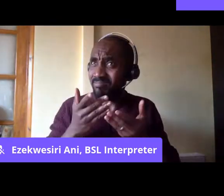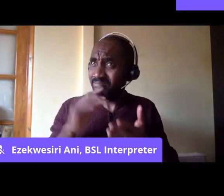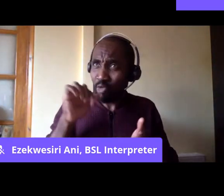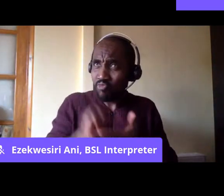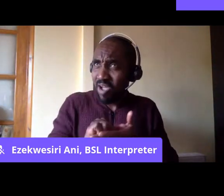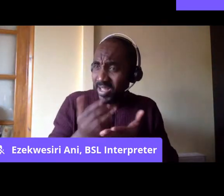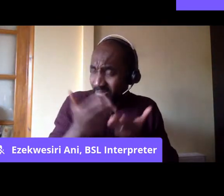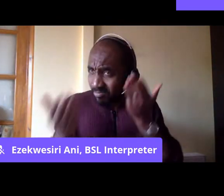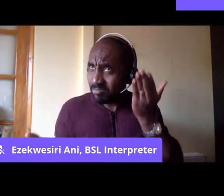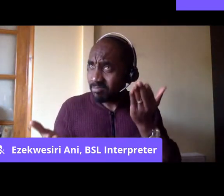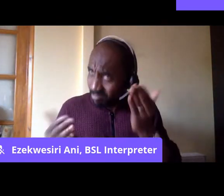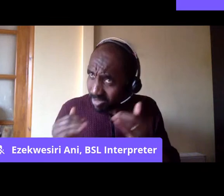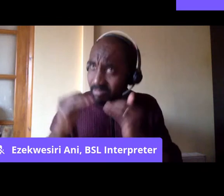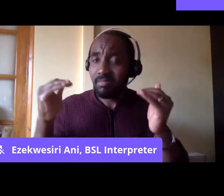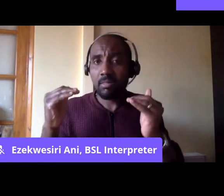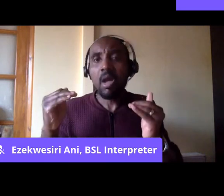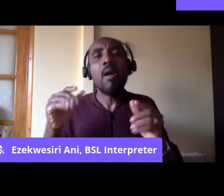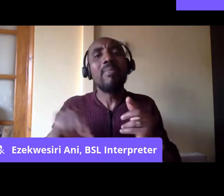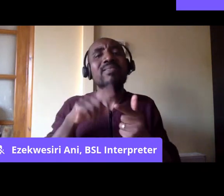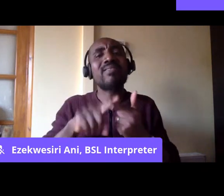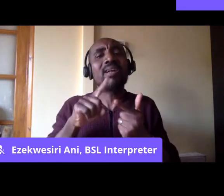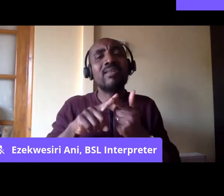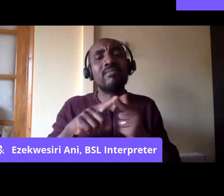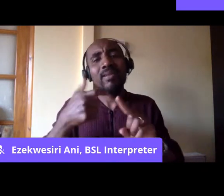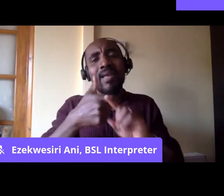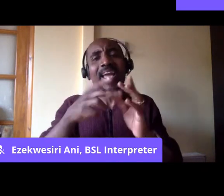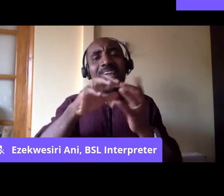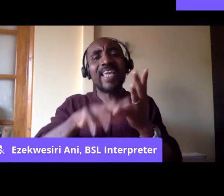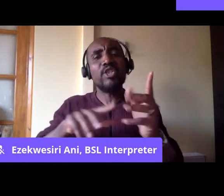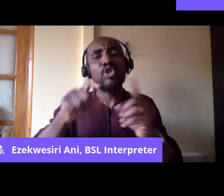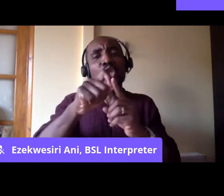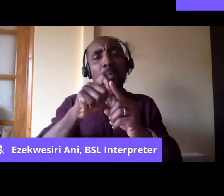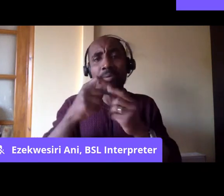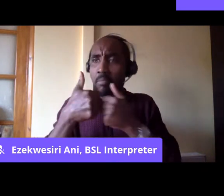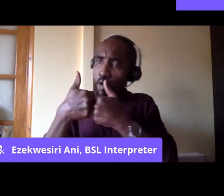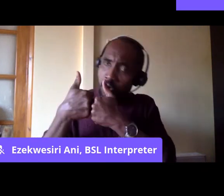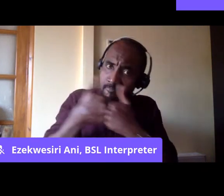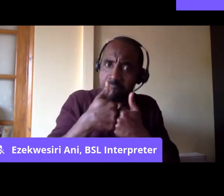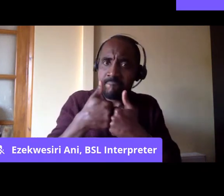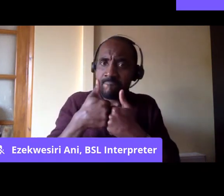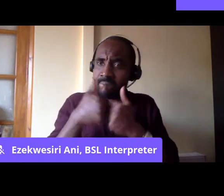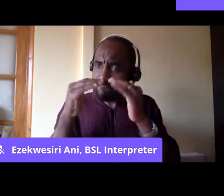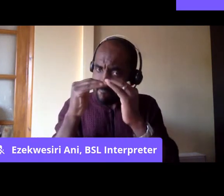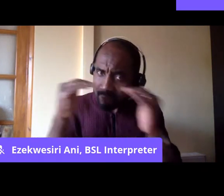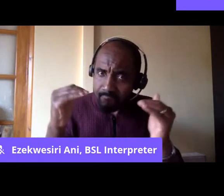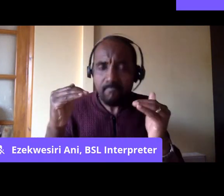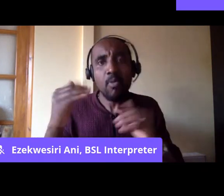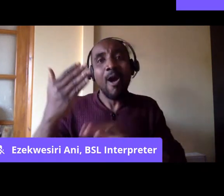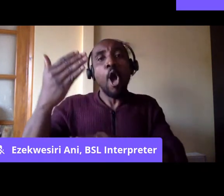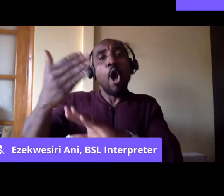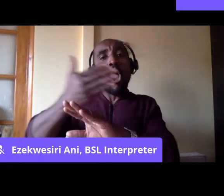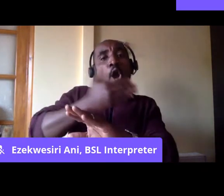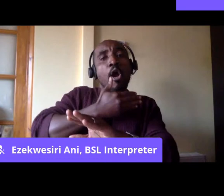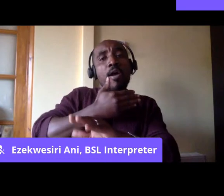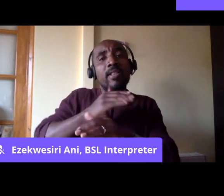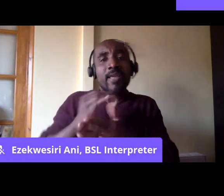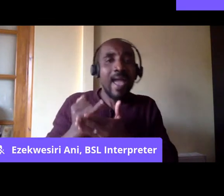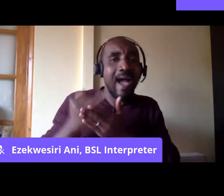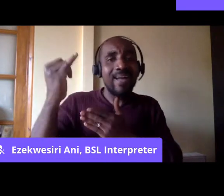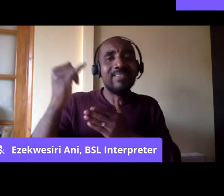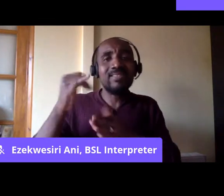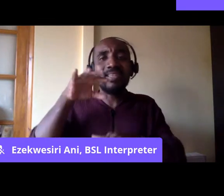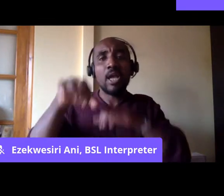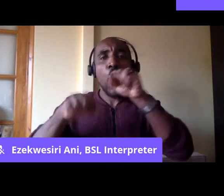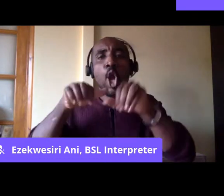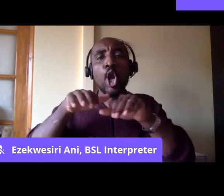kinship of the kind that I was talking about in the early periods during the anti-colonial period. So that people have a sense